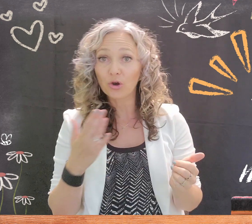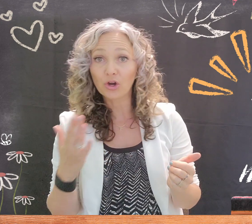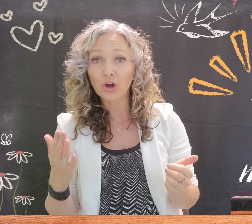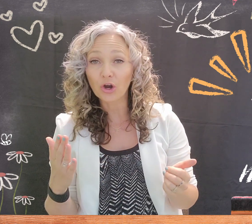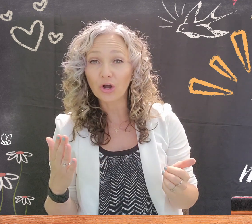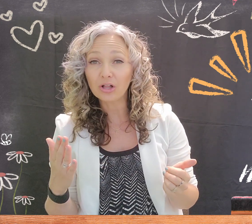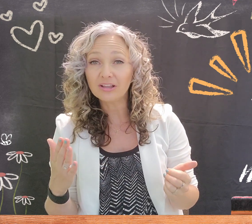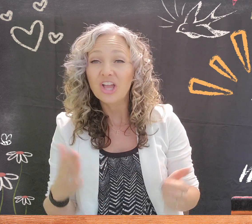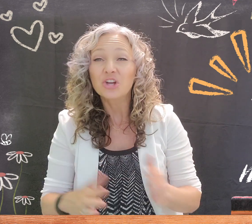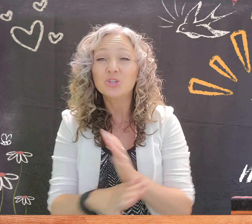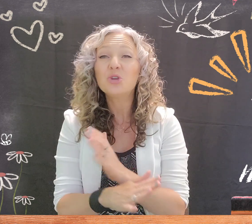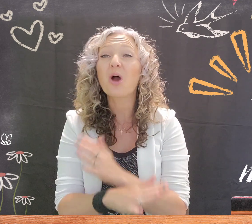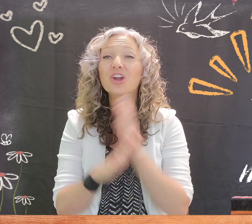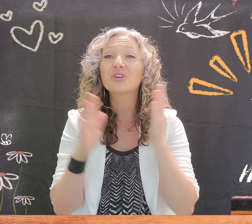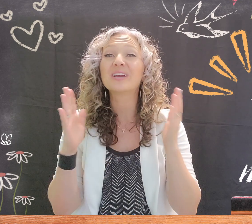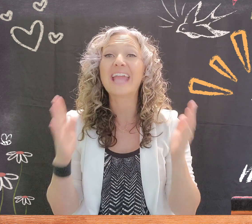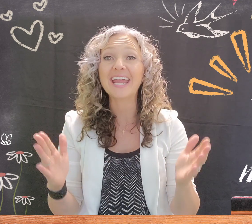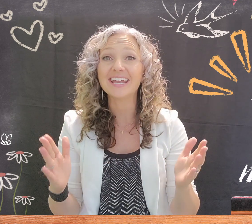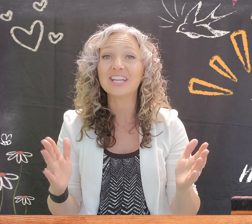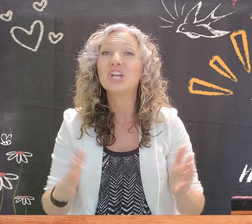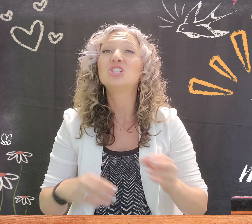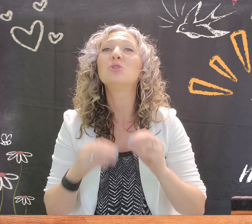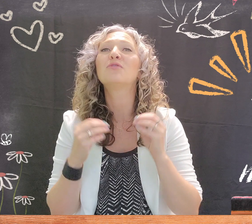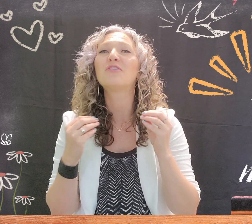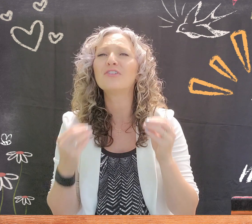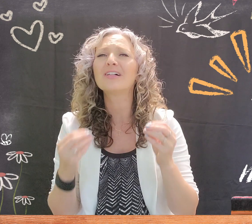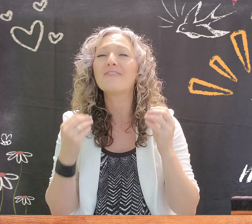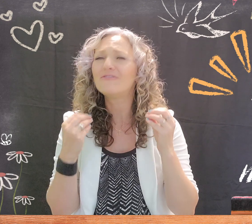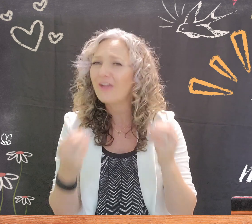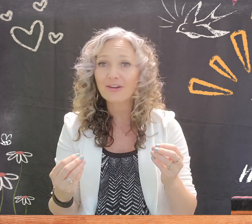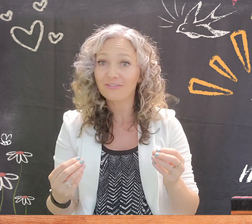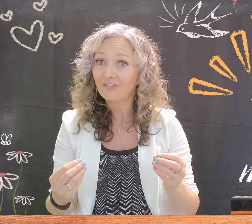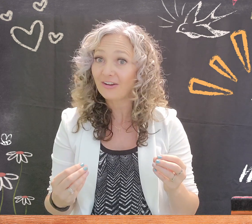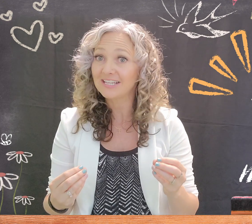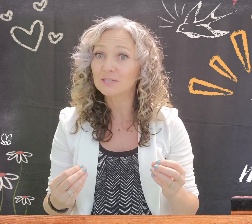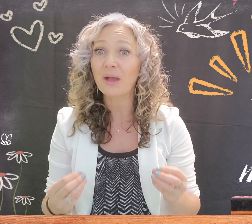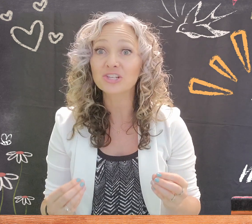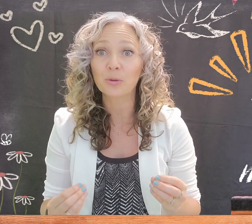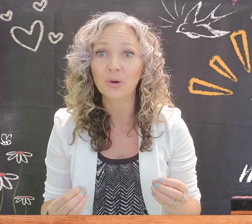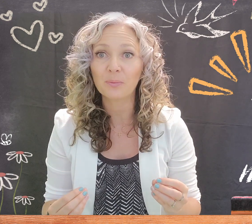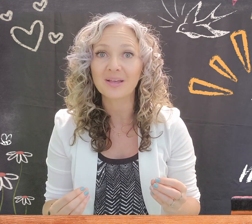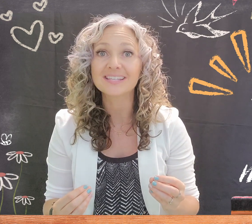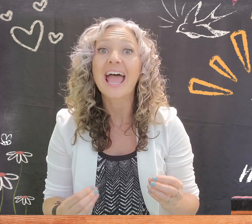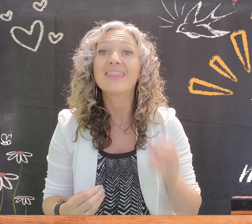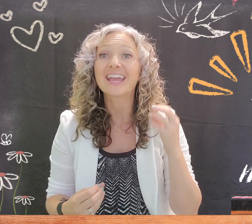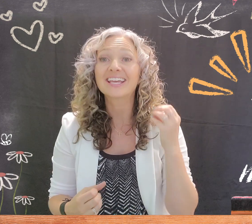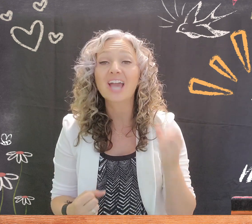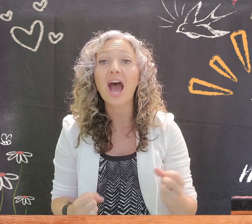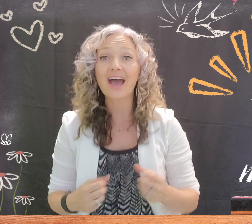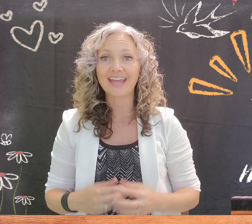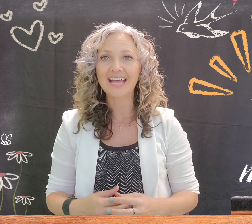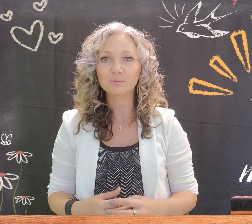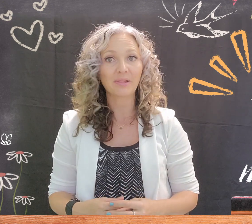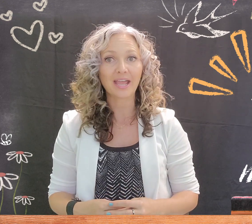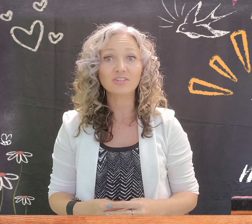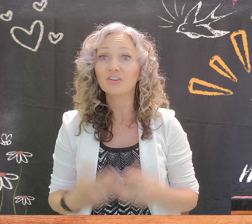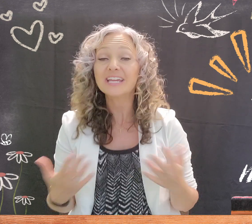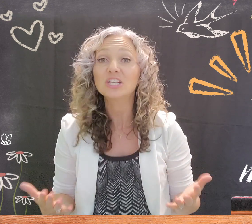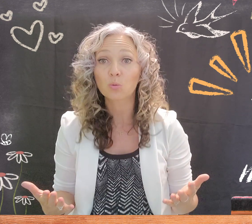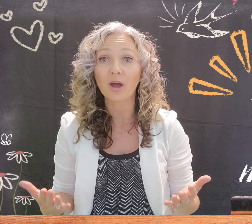girl, you are created to fulfill a very, very special purpose that God has planned for each one